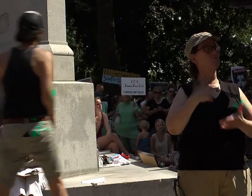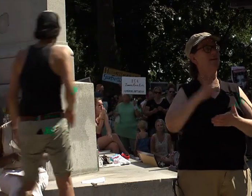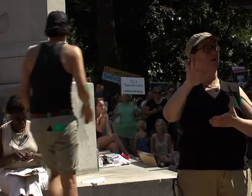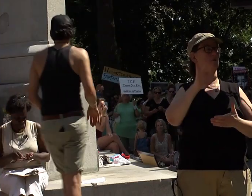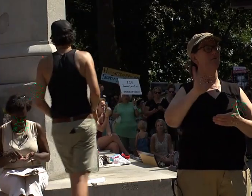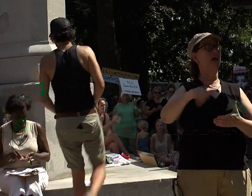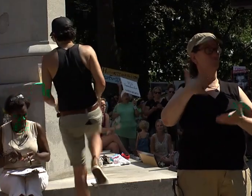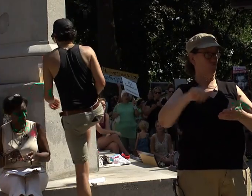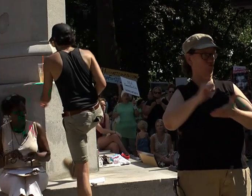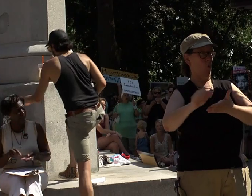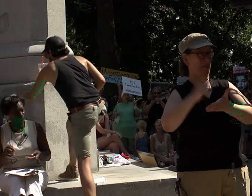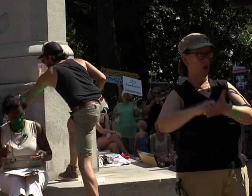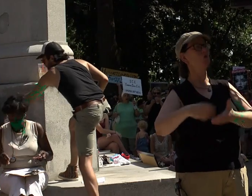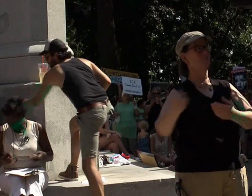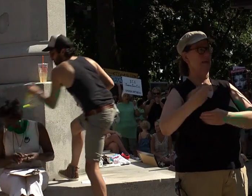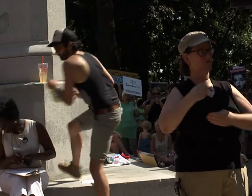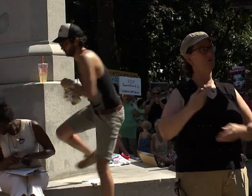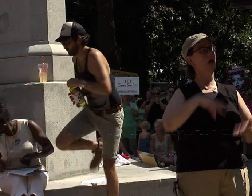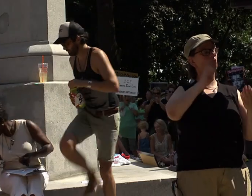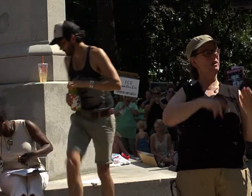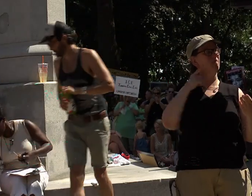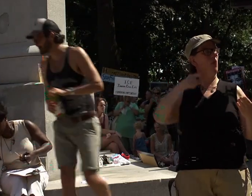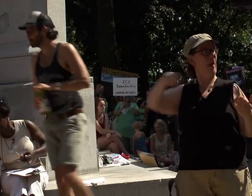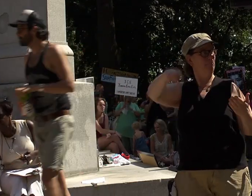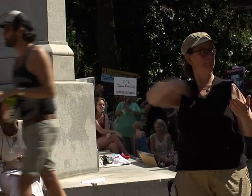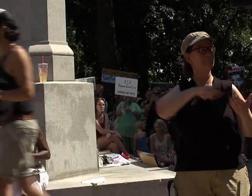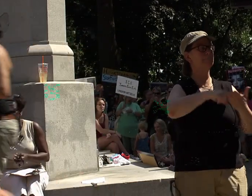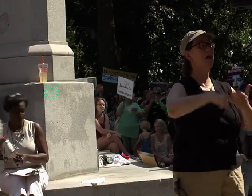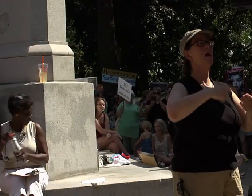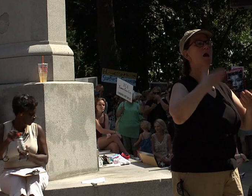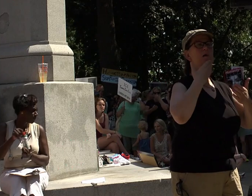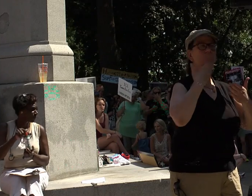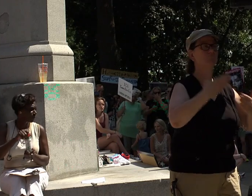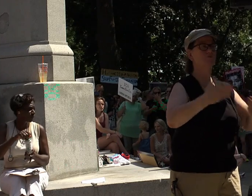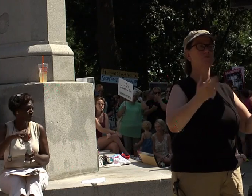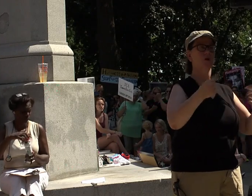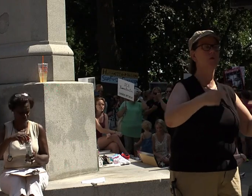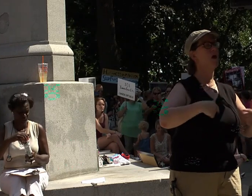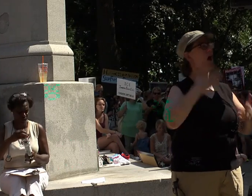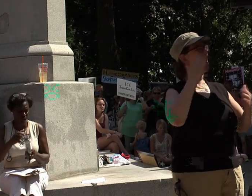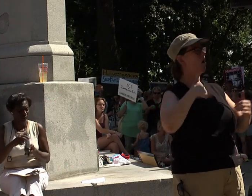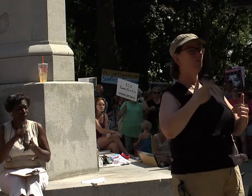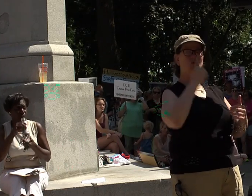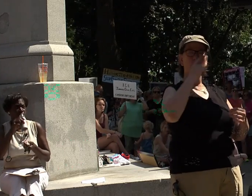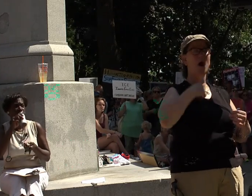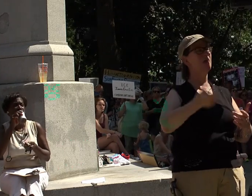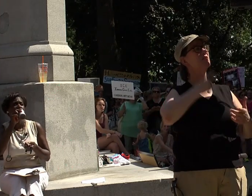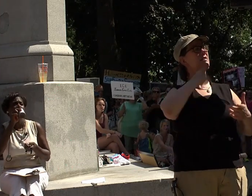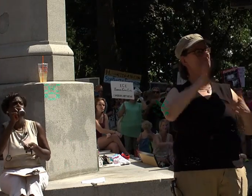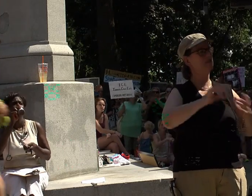here. Thank you for your support and I hope you good people do not mind that this message is addressed to those who do not love us.